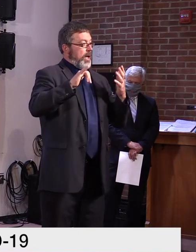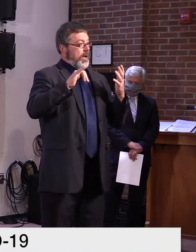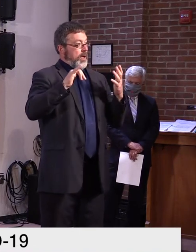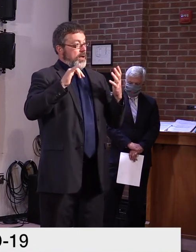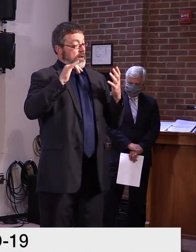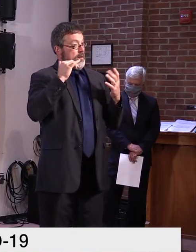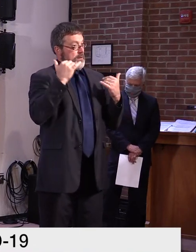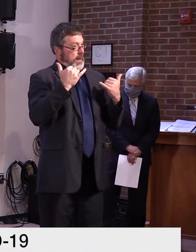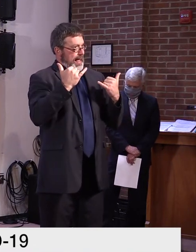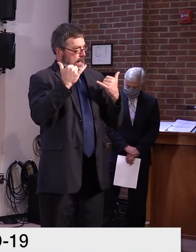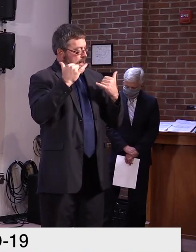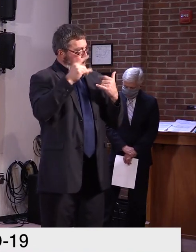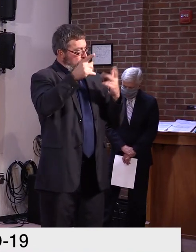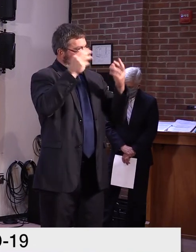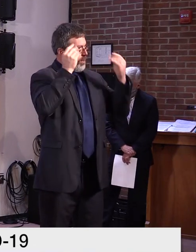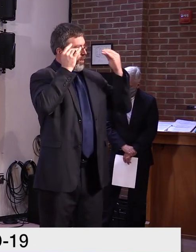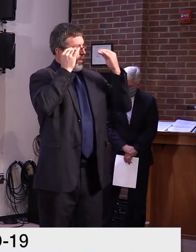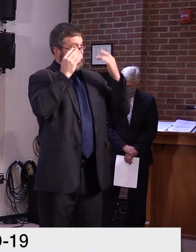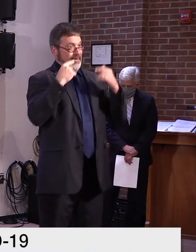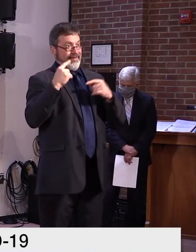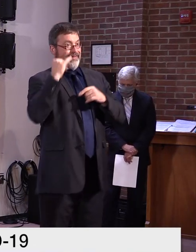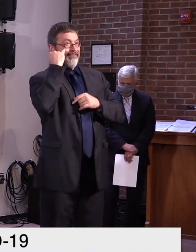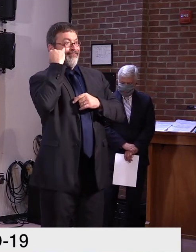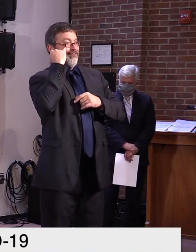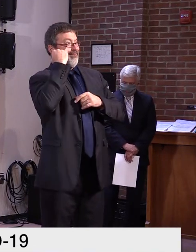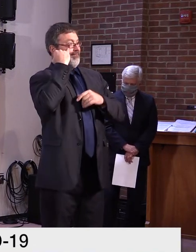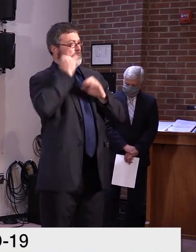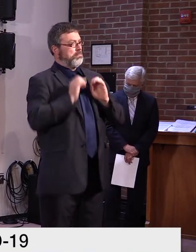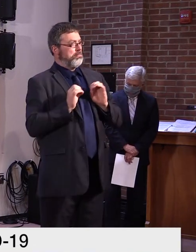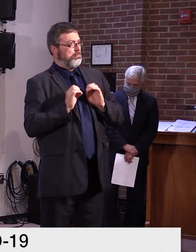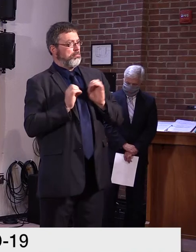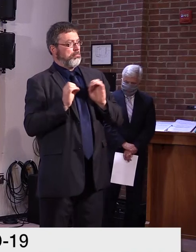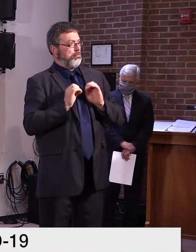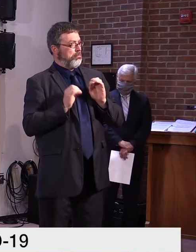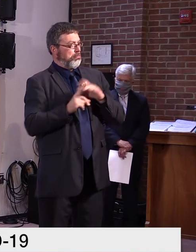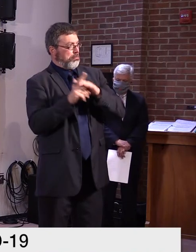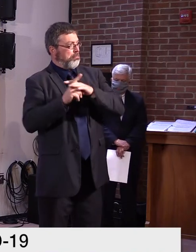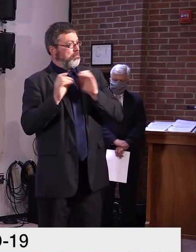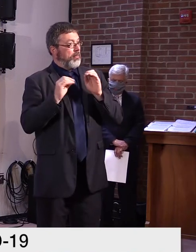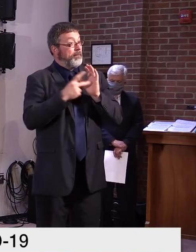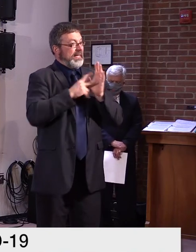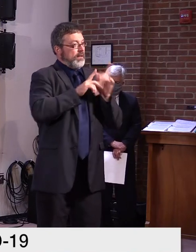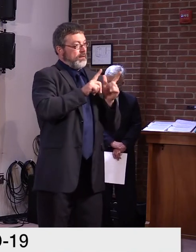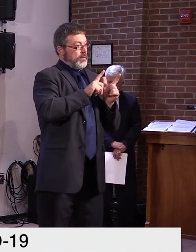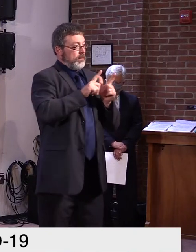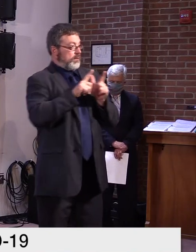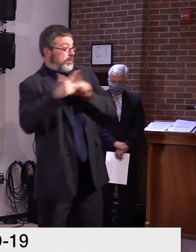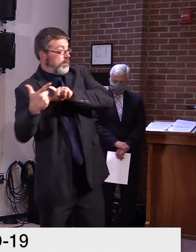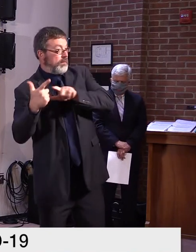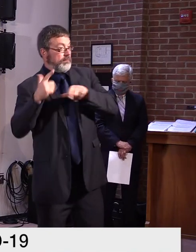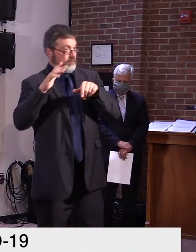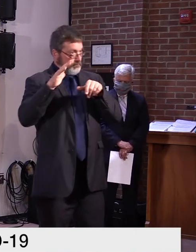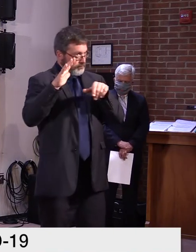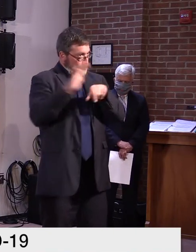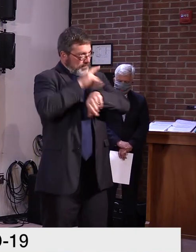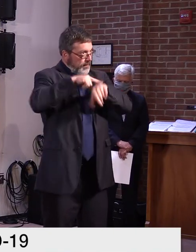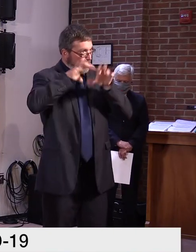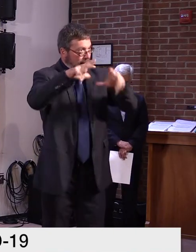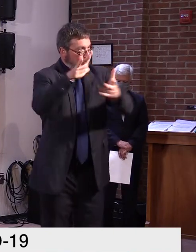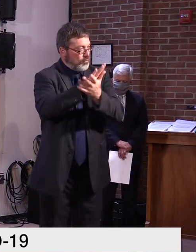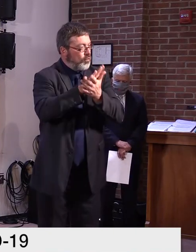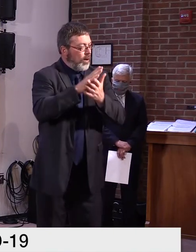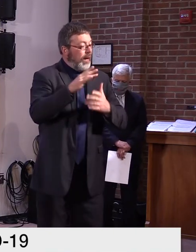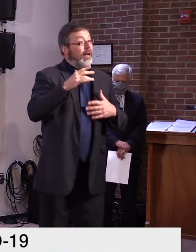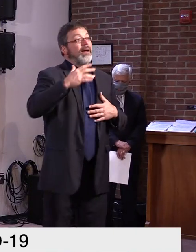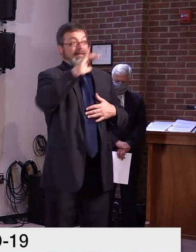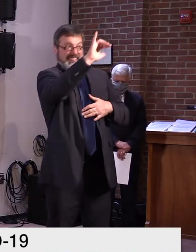around labor and the ability to do that. Um, and districts are still working on enacting protocols, uh, that are required under